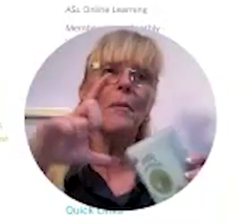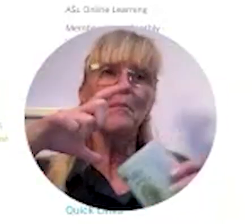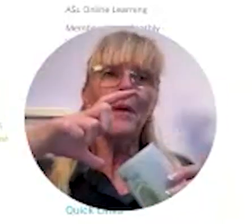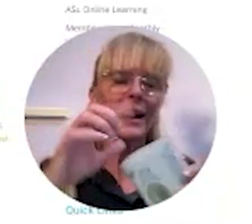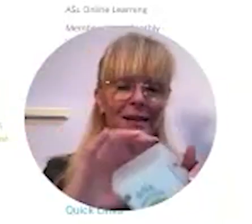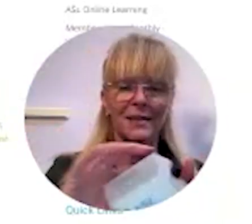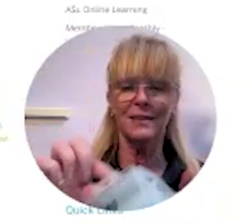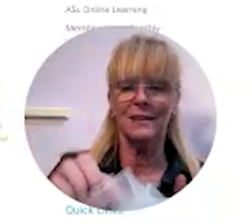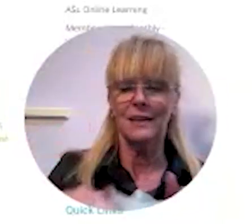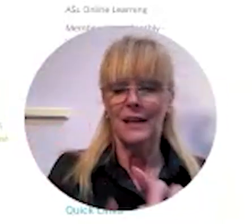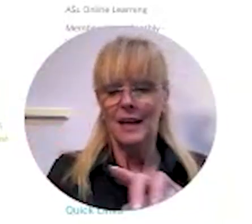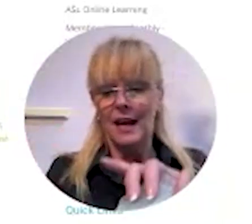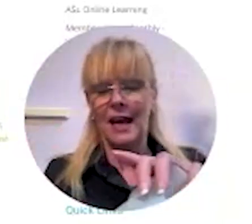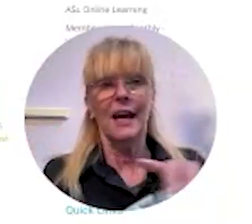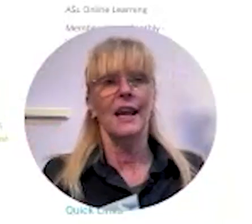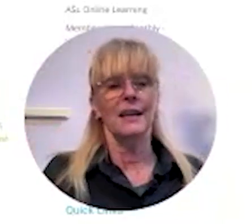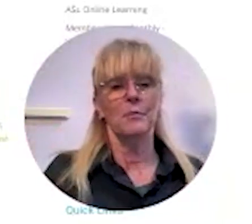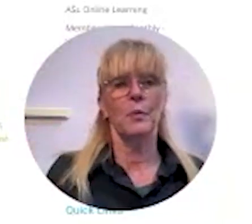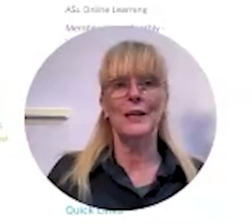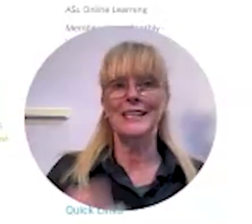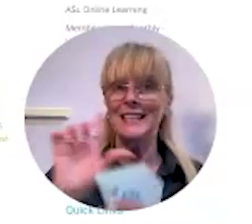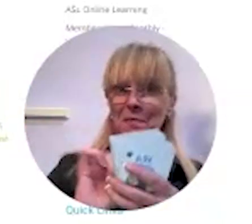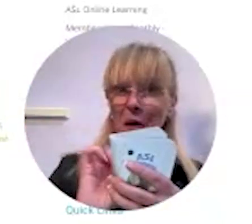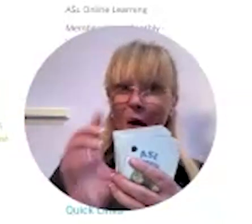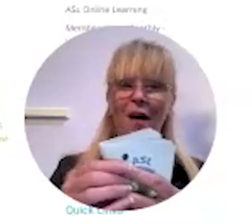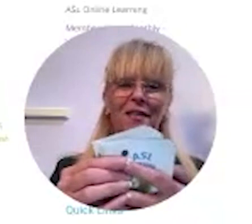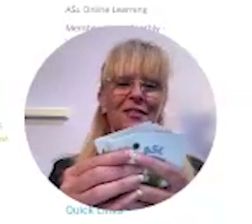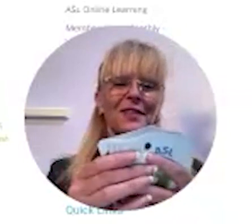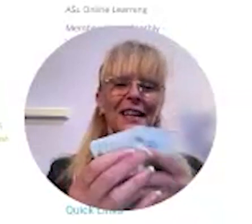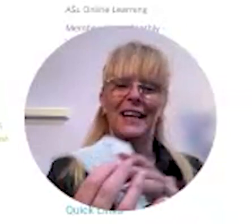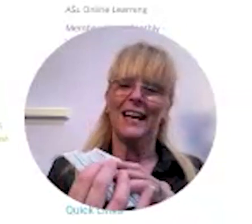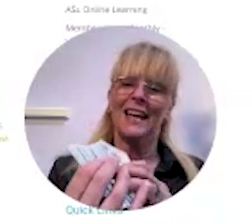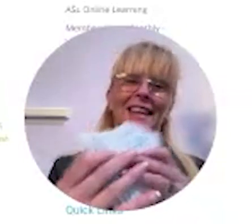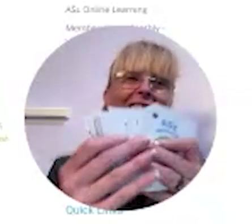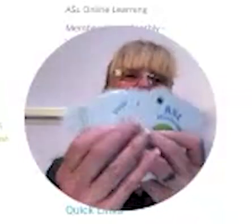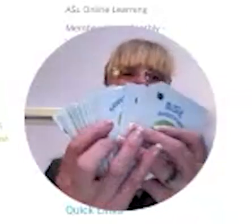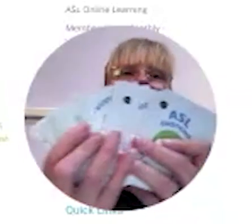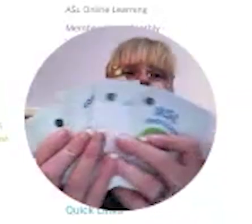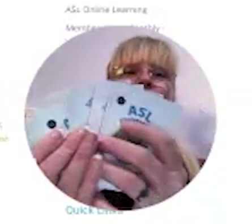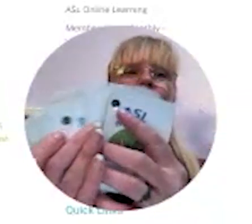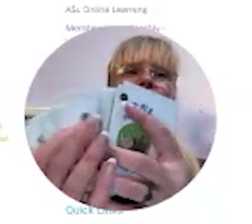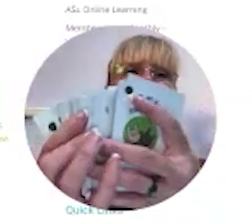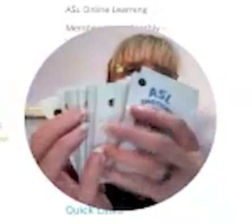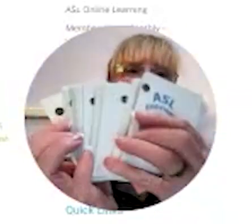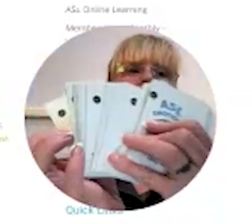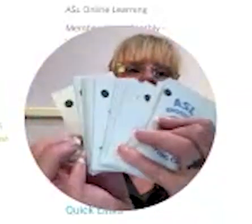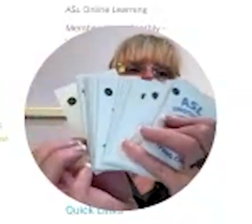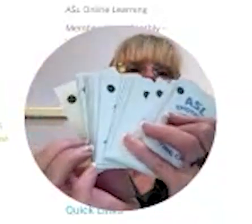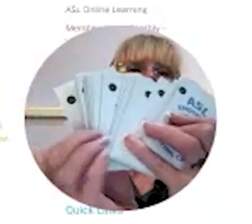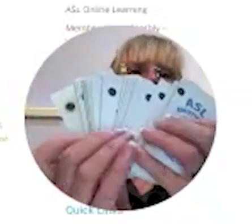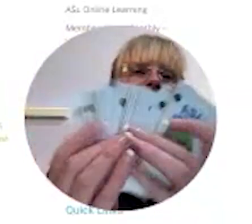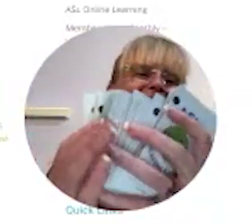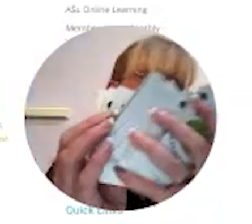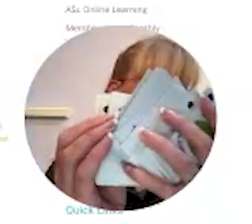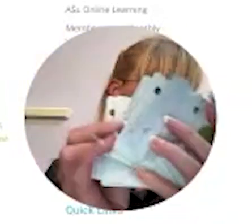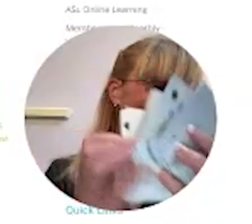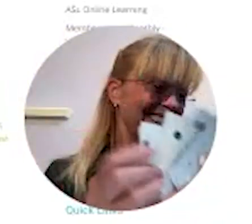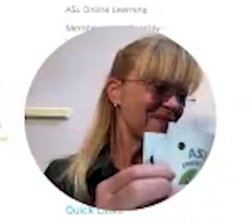crayon box and printed them off and then now i have a full deck of cards